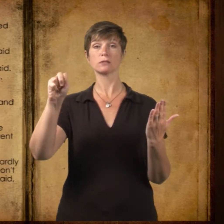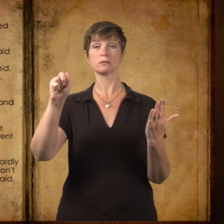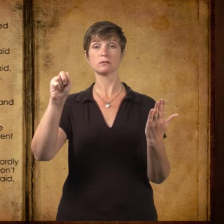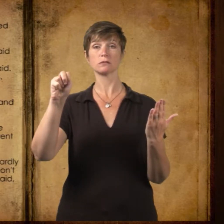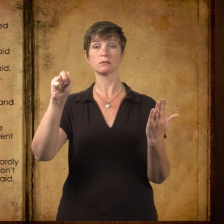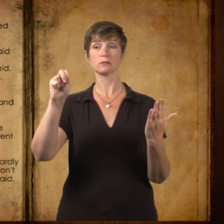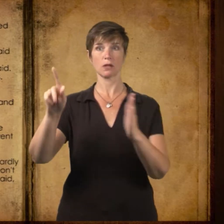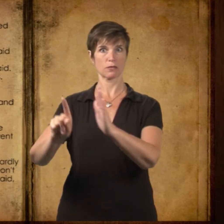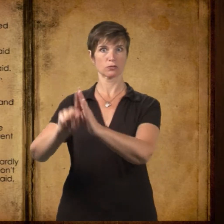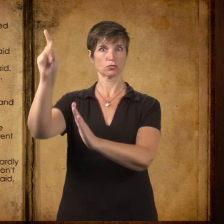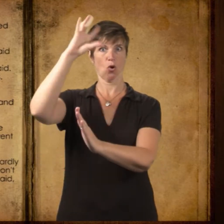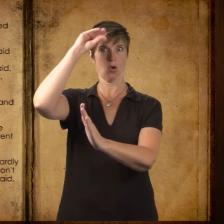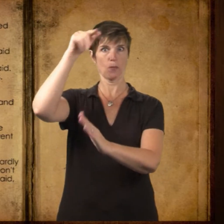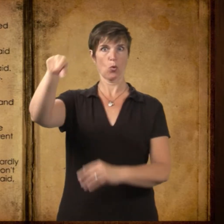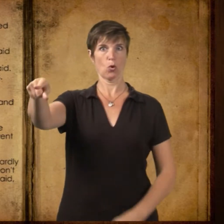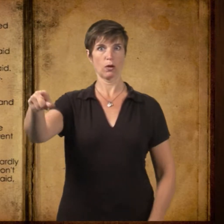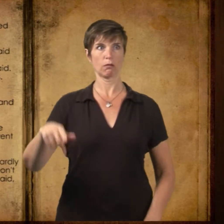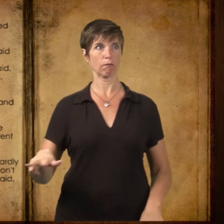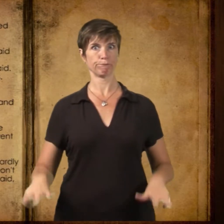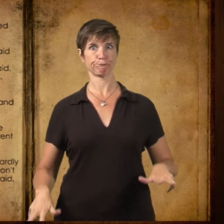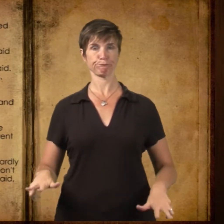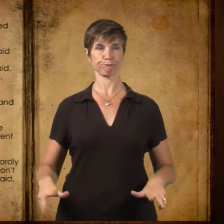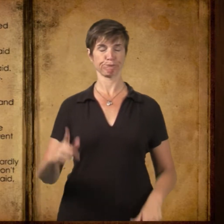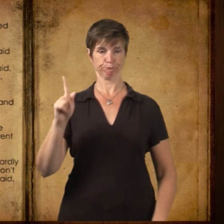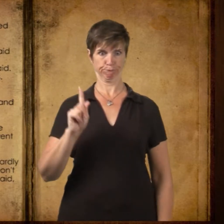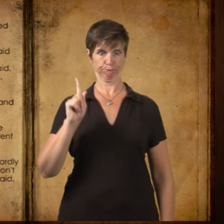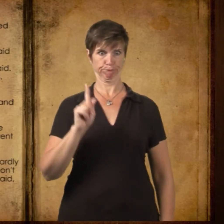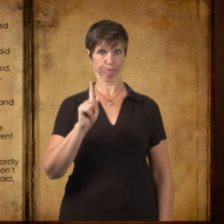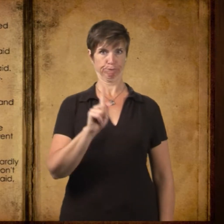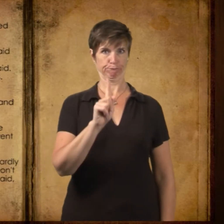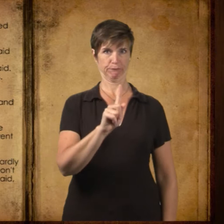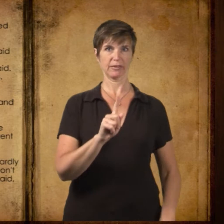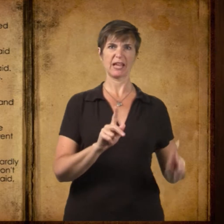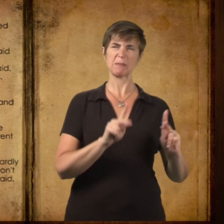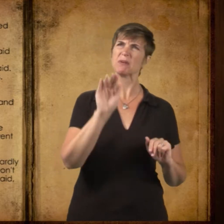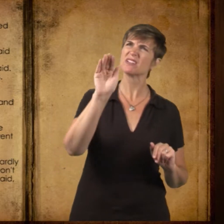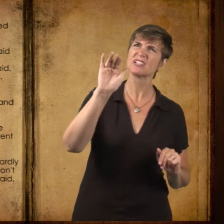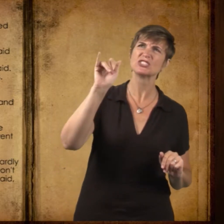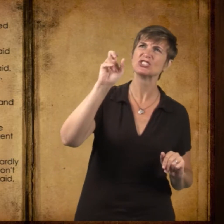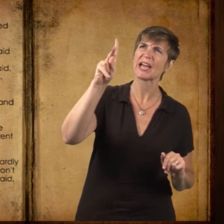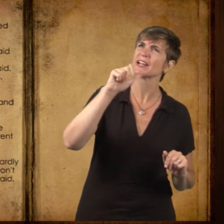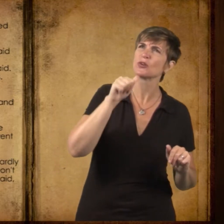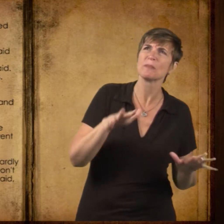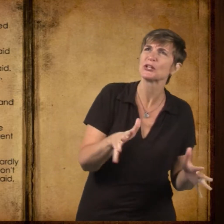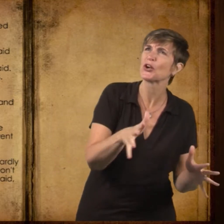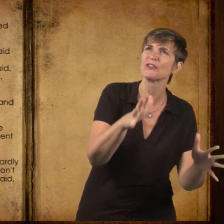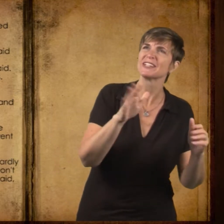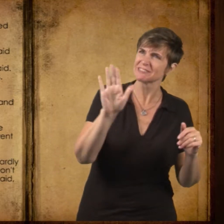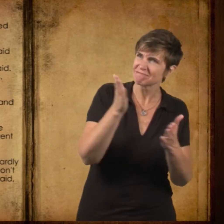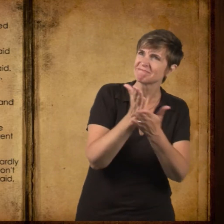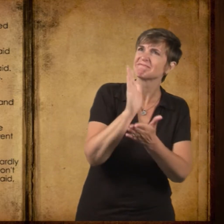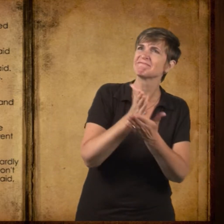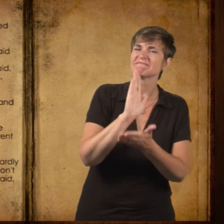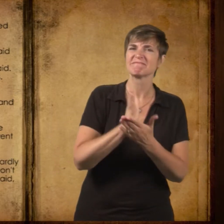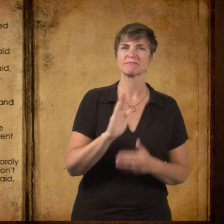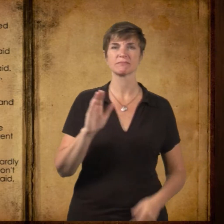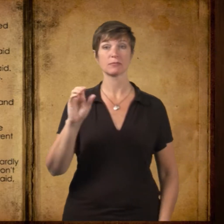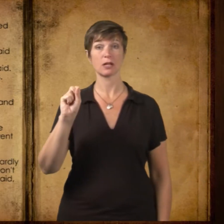Watson! The tall boy came awkwardly through the crowd. Someone said, Don't be nervous, Jack!